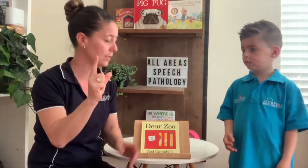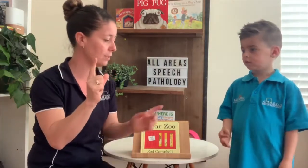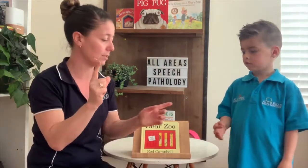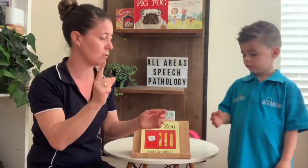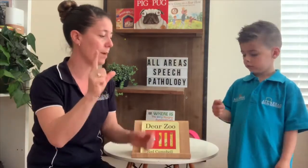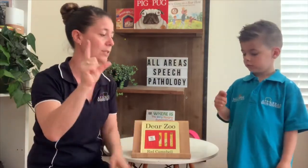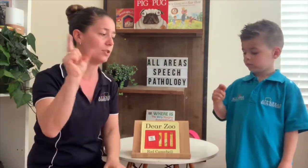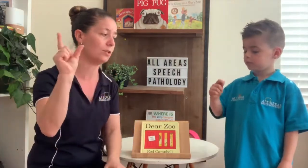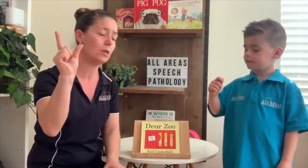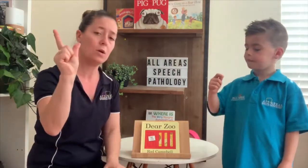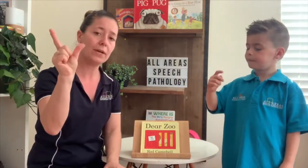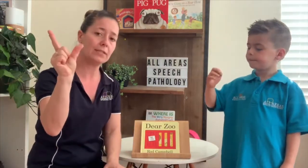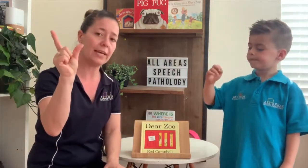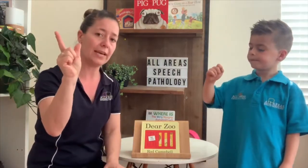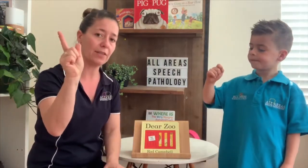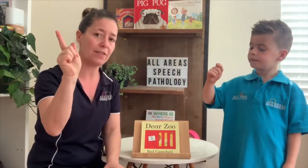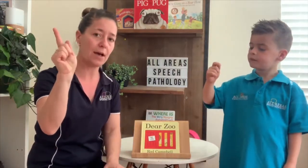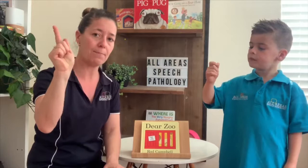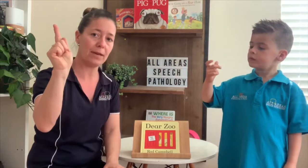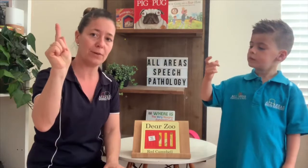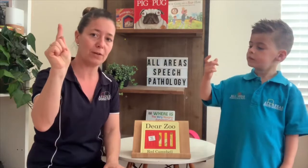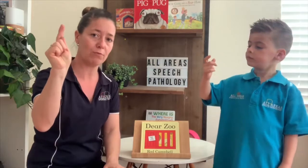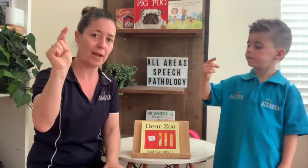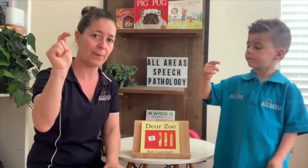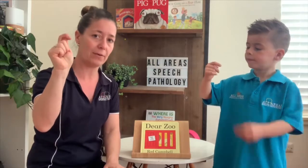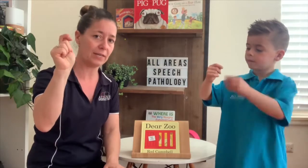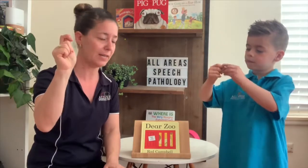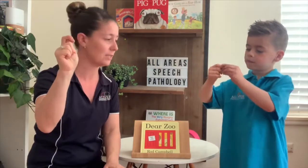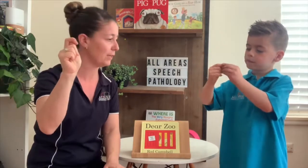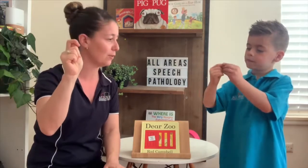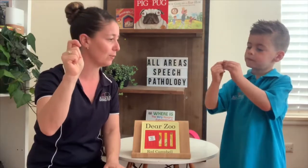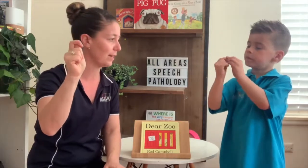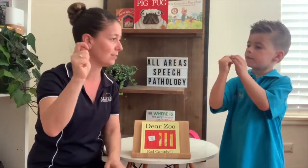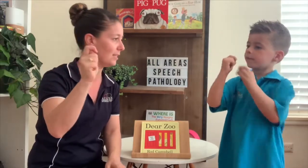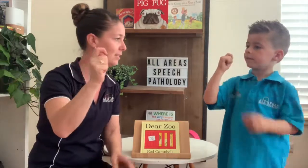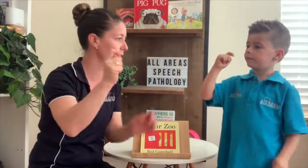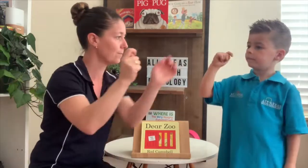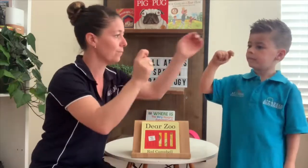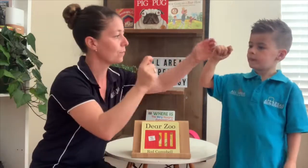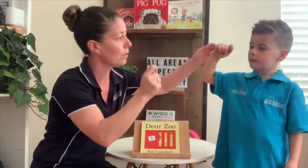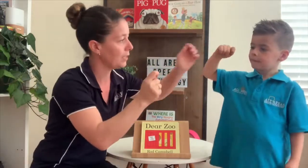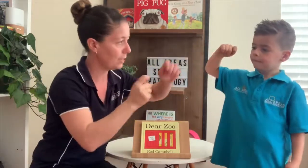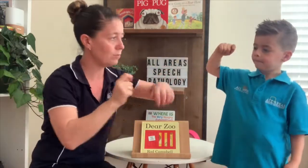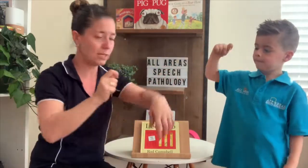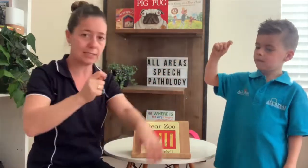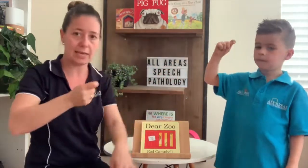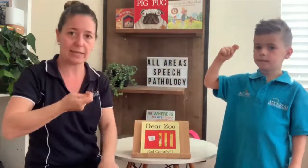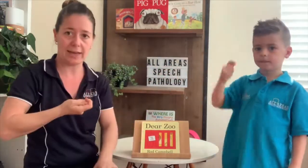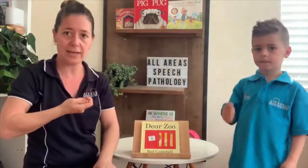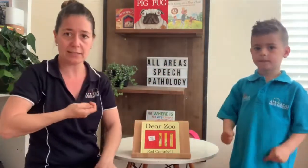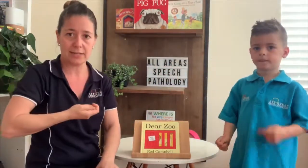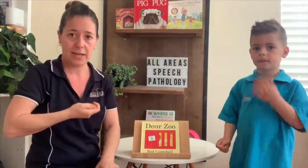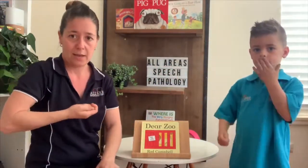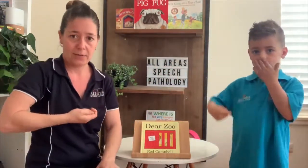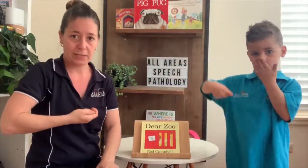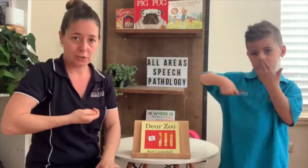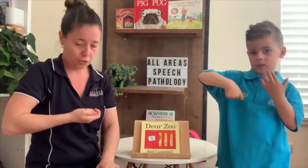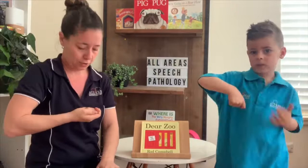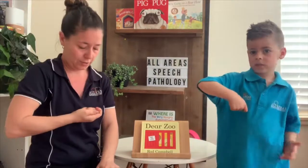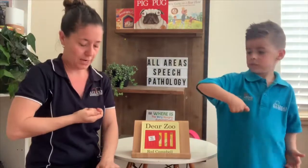going to describe it to you. We're going to take our thumb and we're going to wrap our index finger around it. Yep, just like that. We're going to turn it